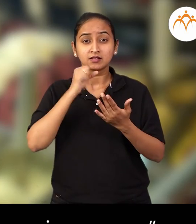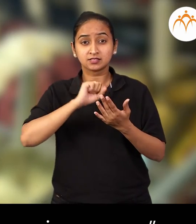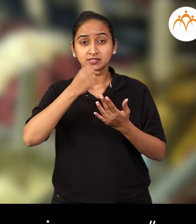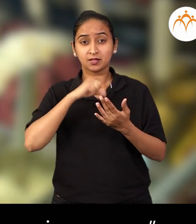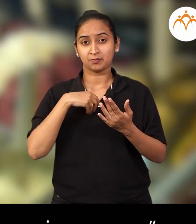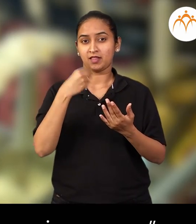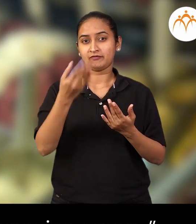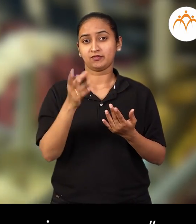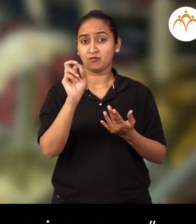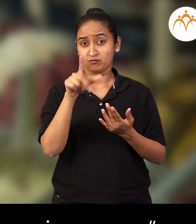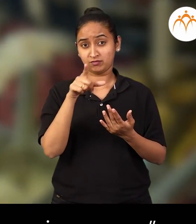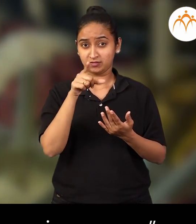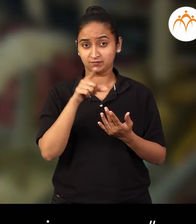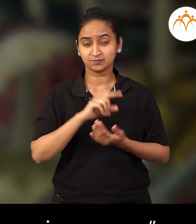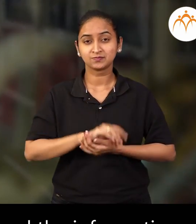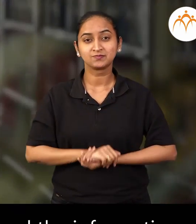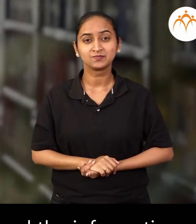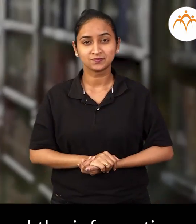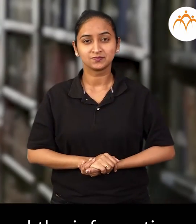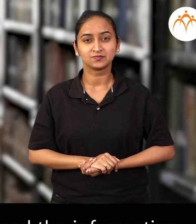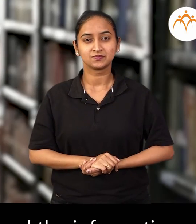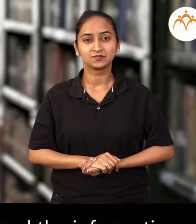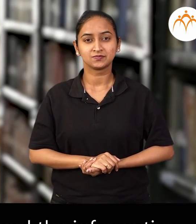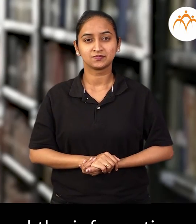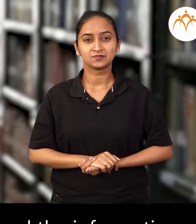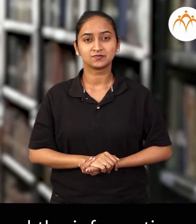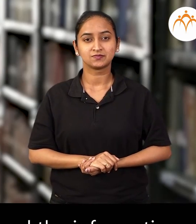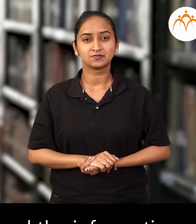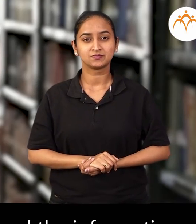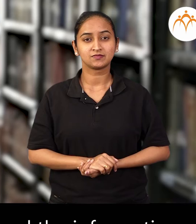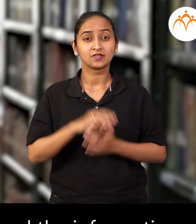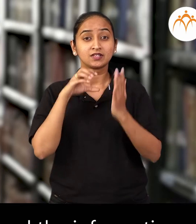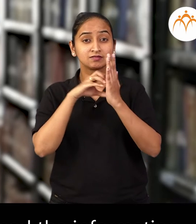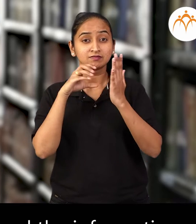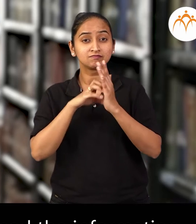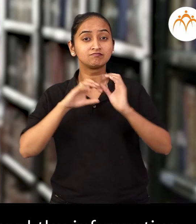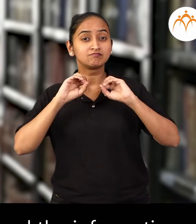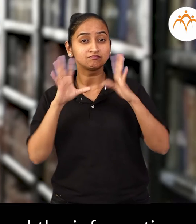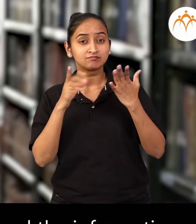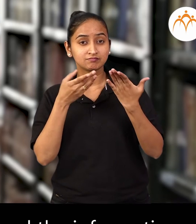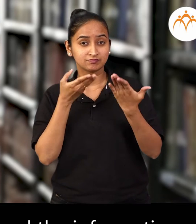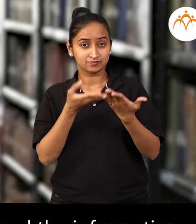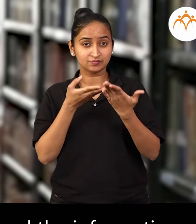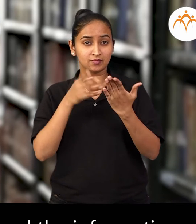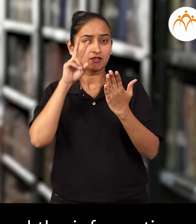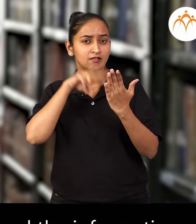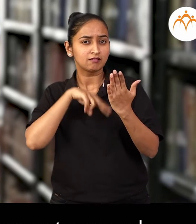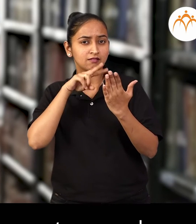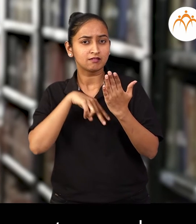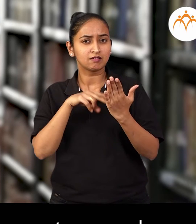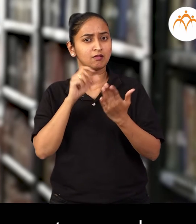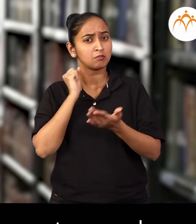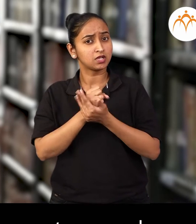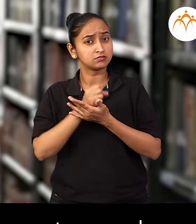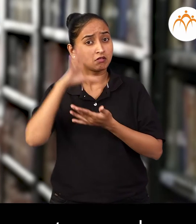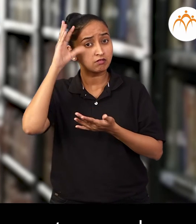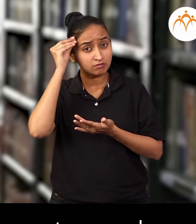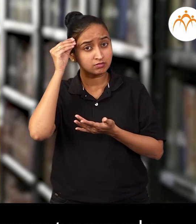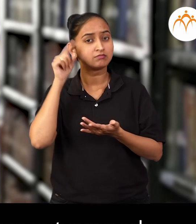cream. You should be able to read the information given in an advertisement